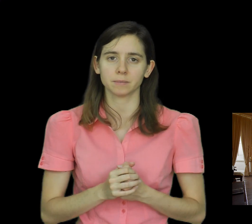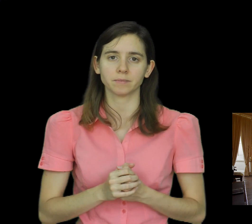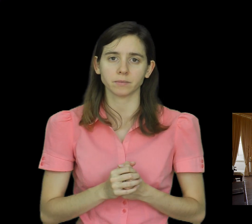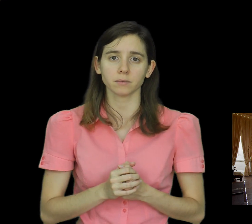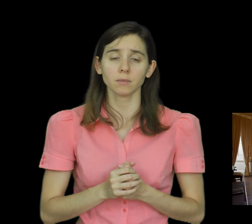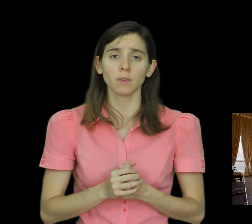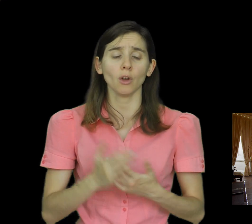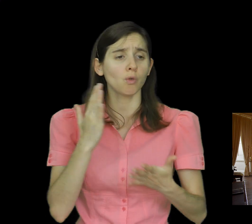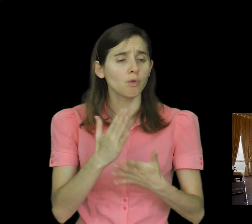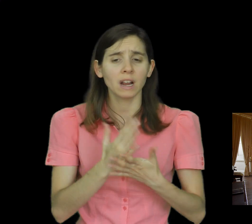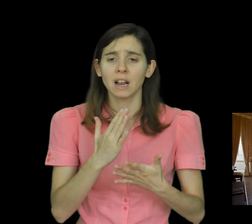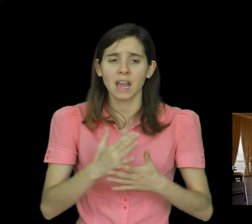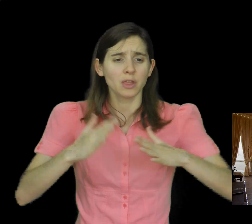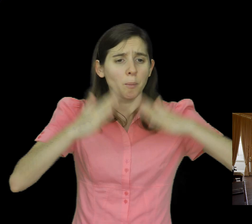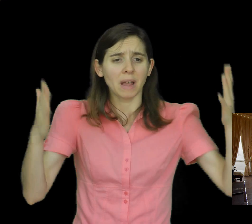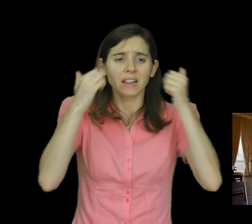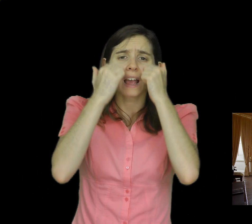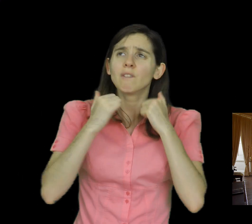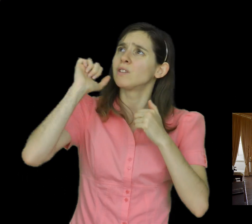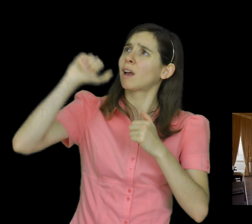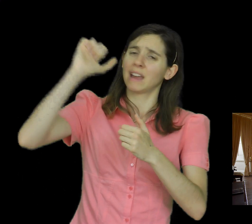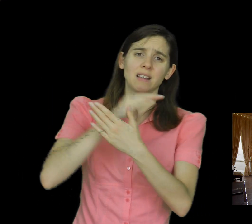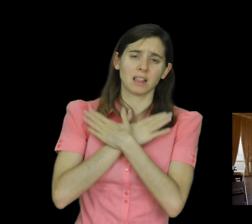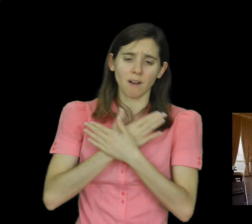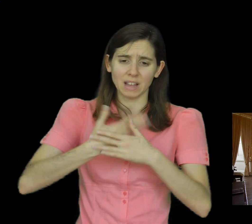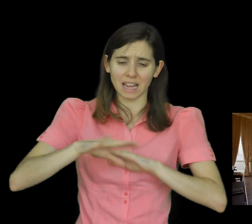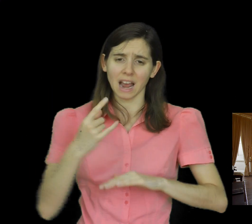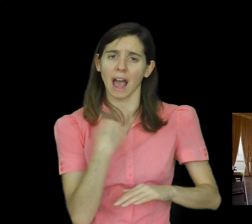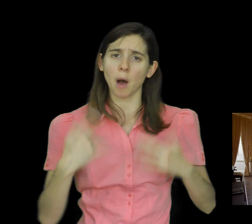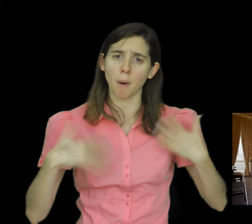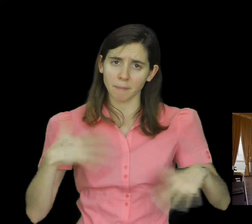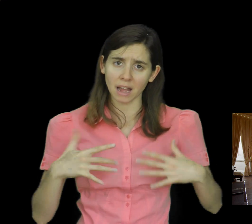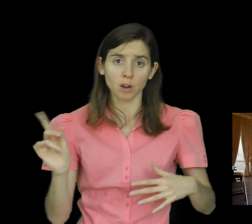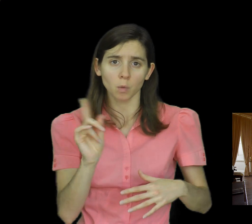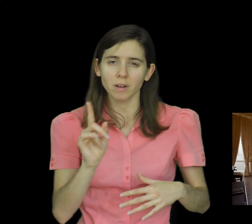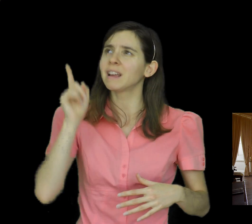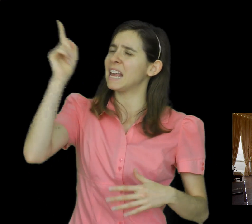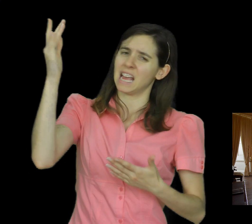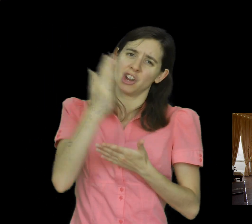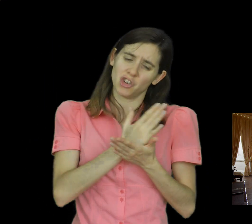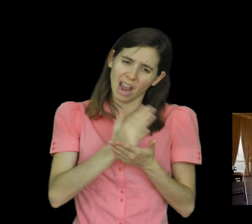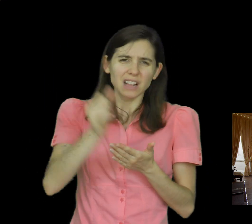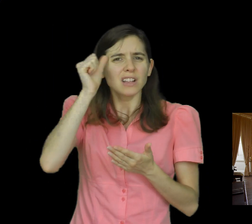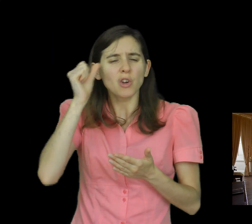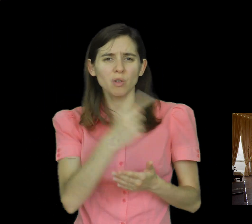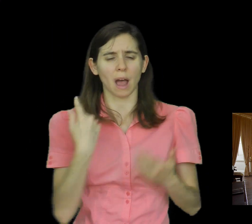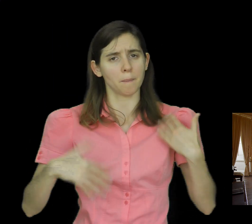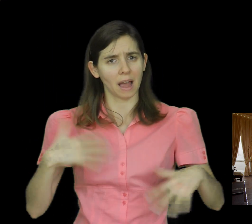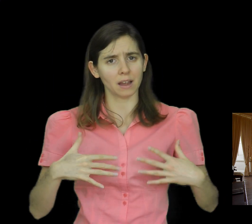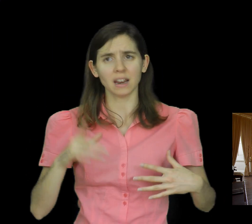The greatest evidence of God's love in the face of our pain is that he shares it. He has not left us to suffer alone.